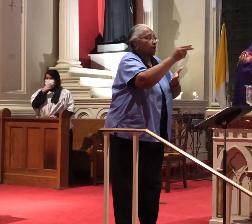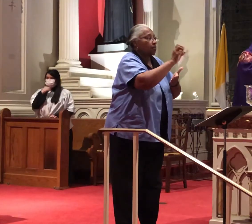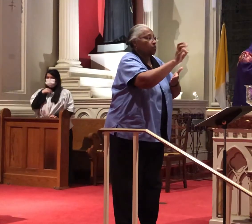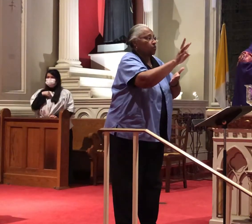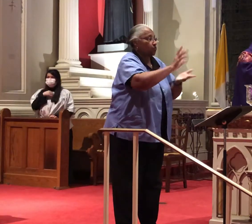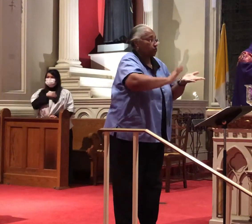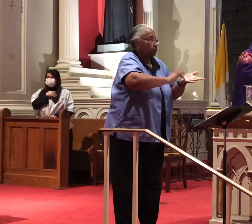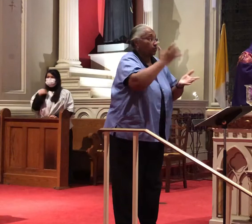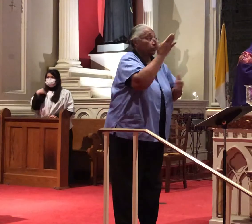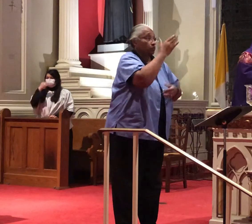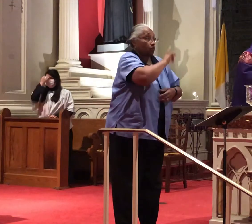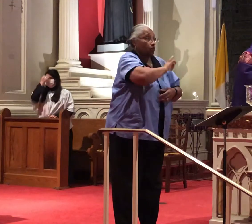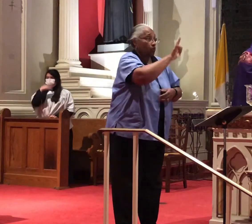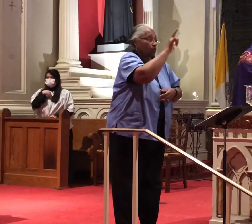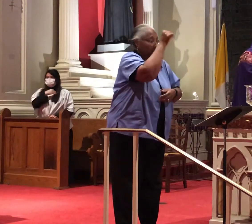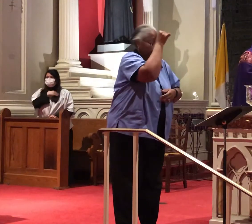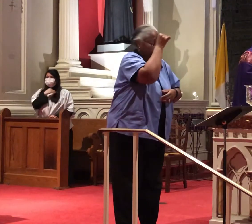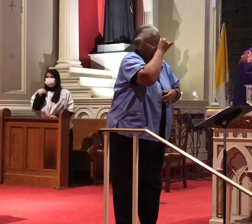in land